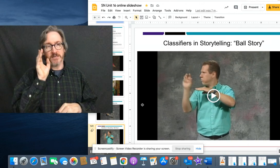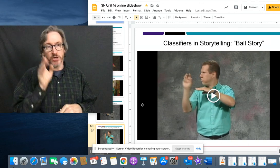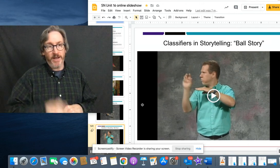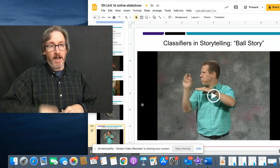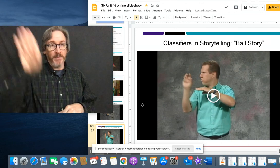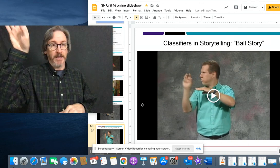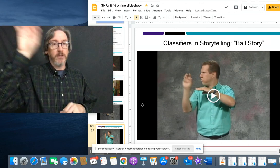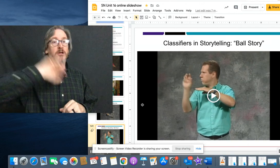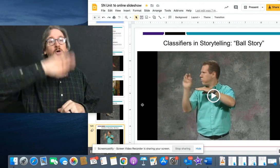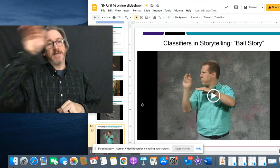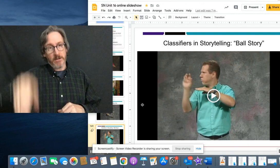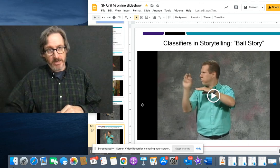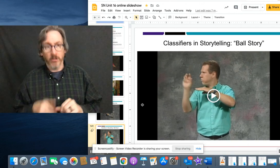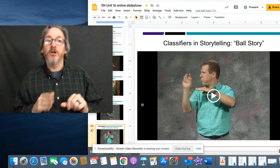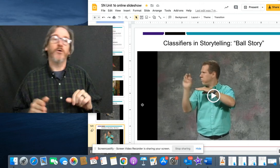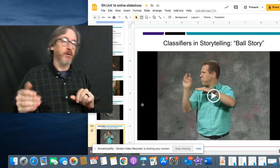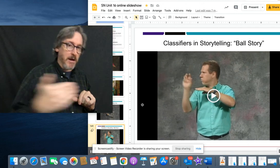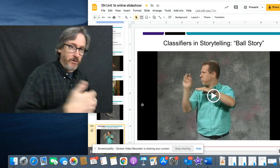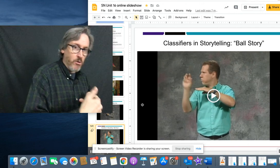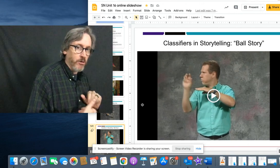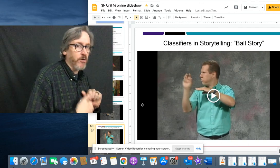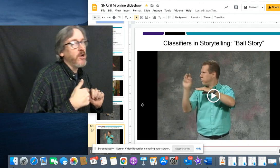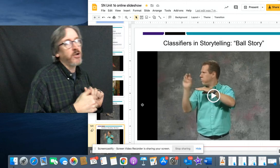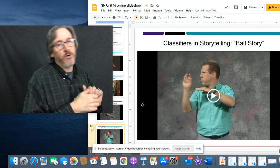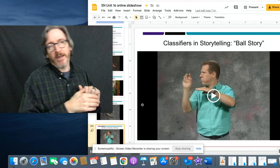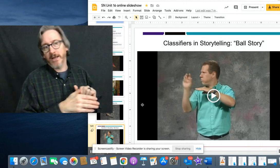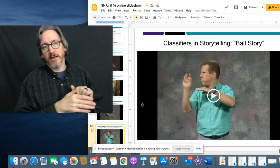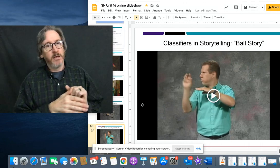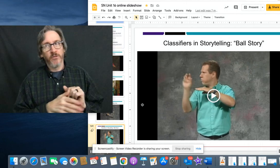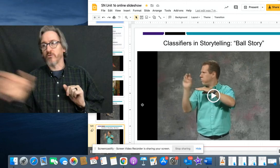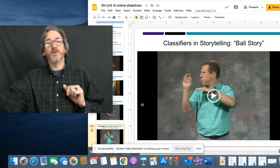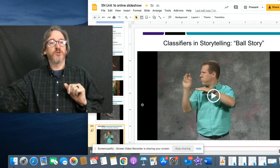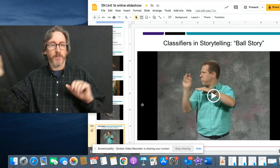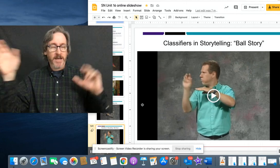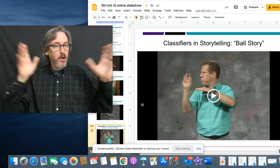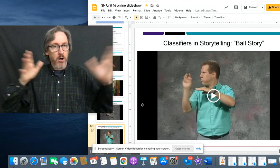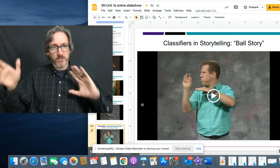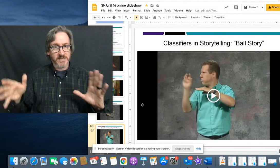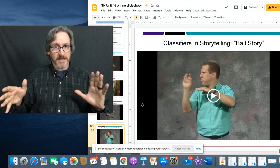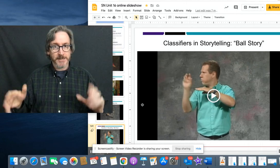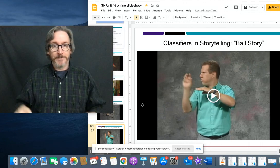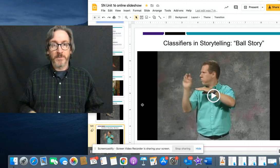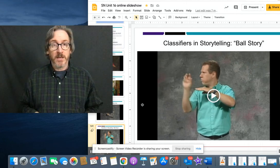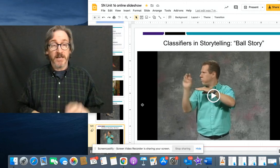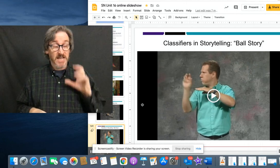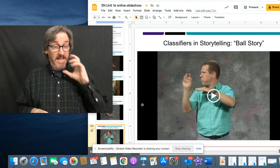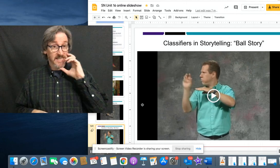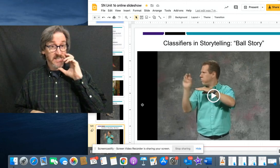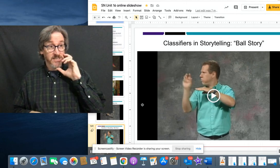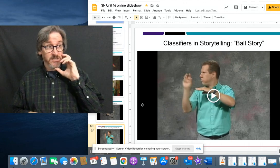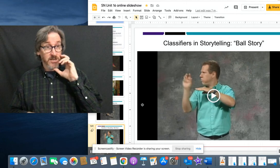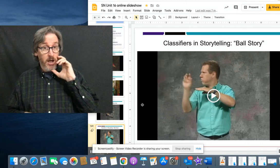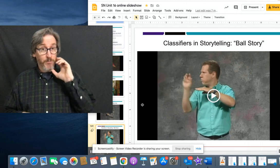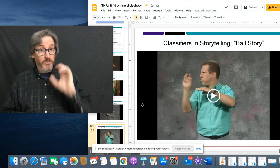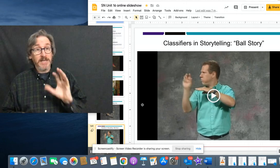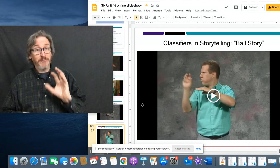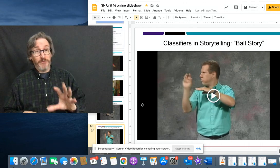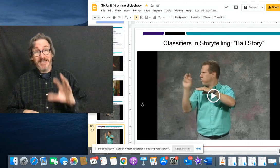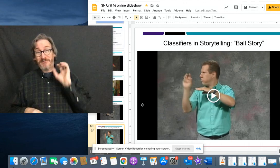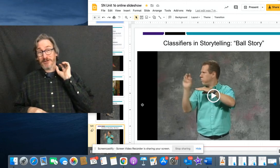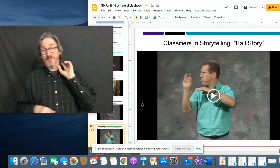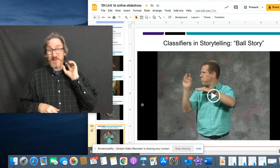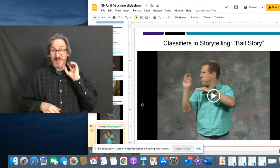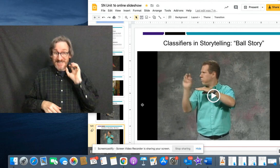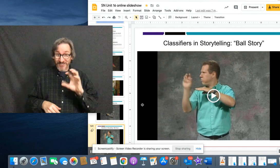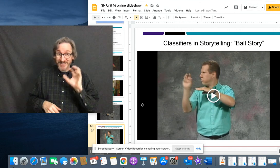different things, going up a hill, going down a hill, going around a corner, going through a doorway, all those things. It's a brilliant